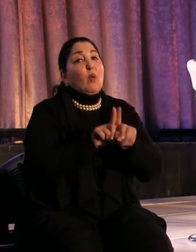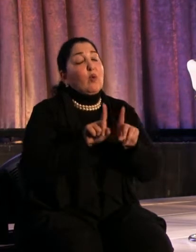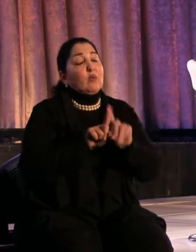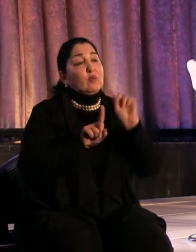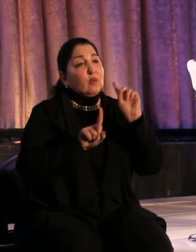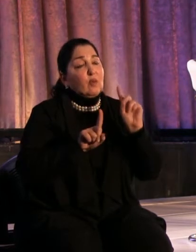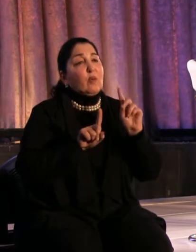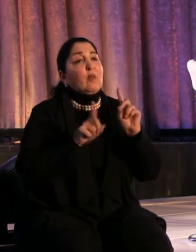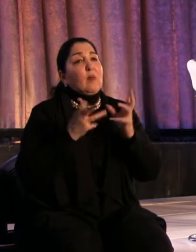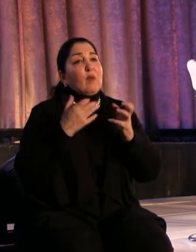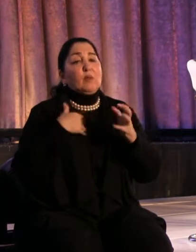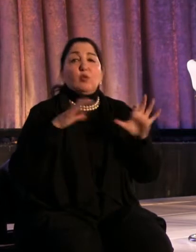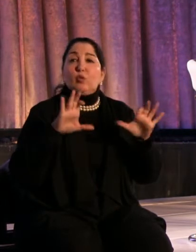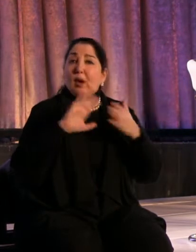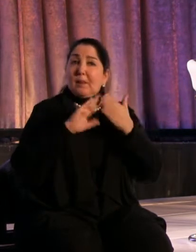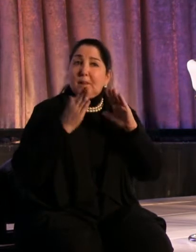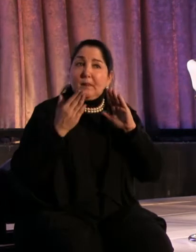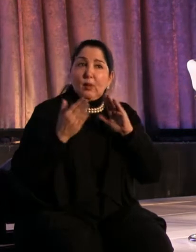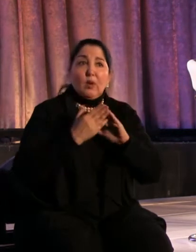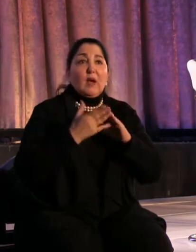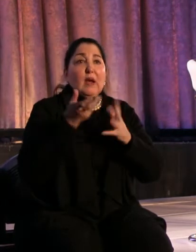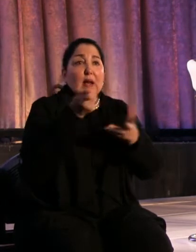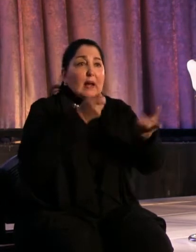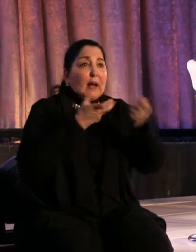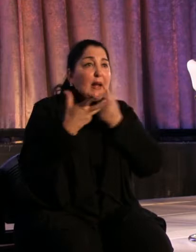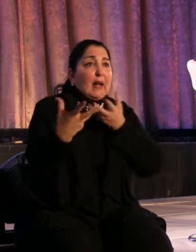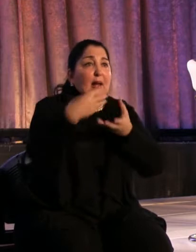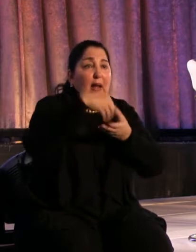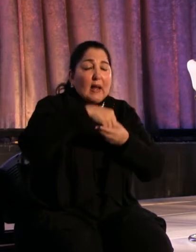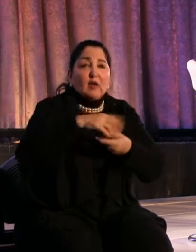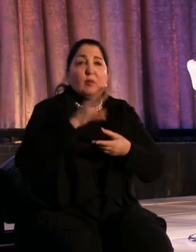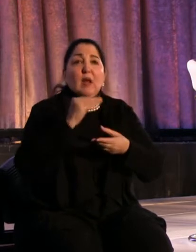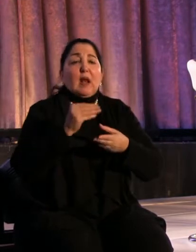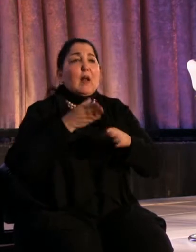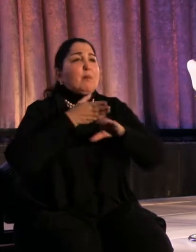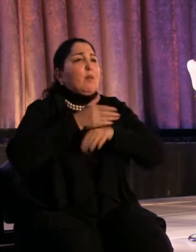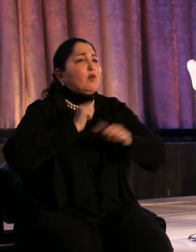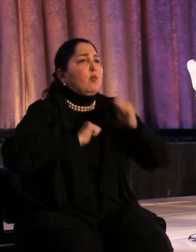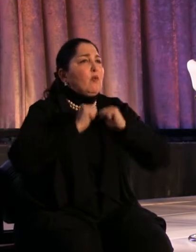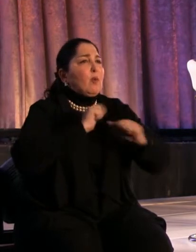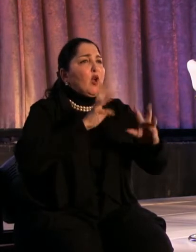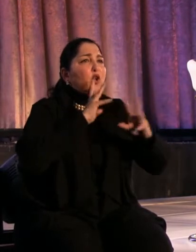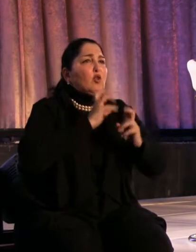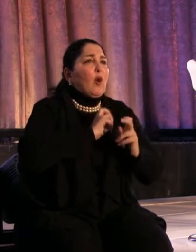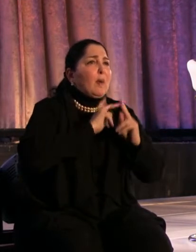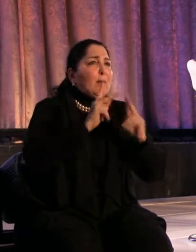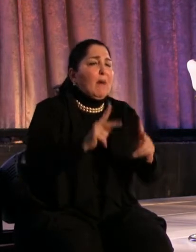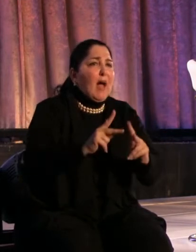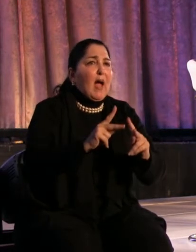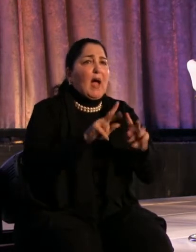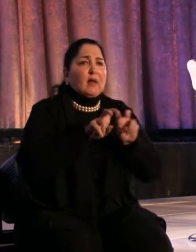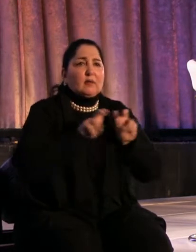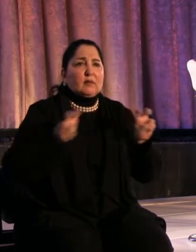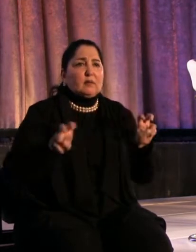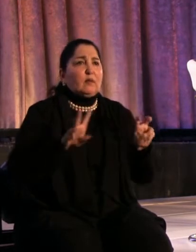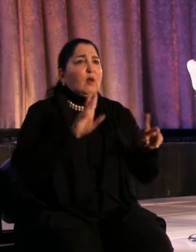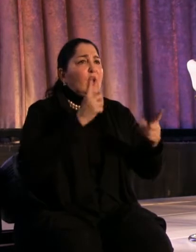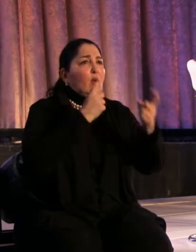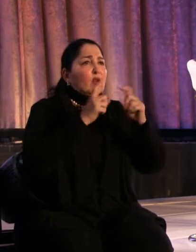community engagement and post-performance talk backs and conversations and bringing the disability community